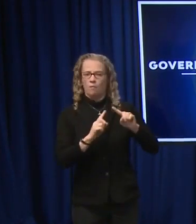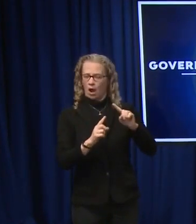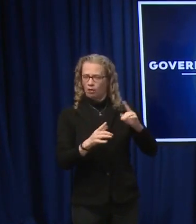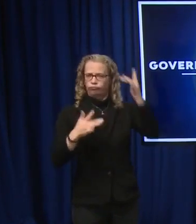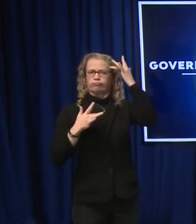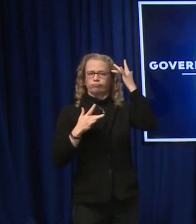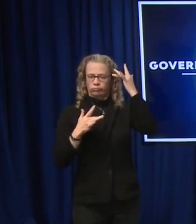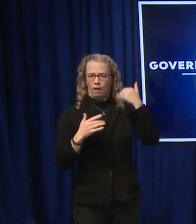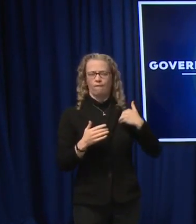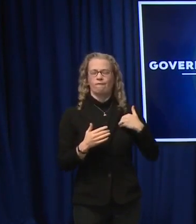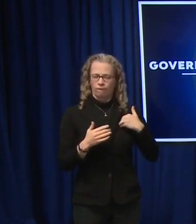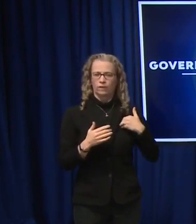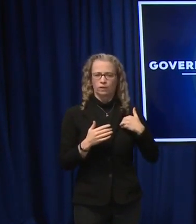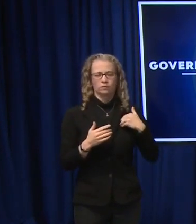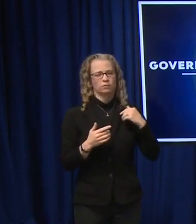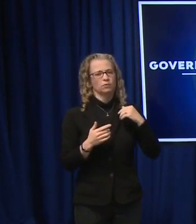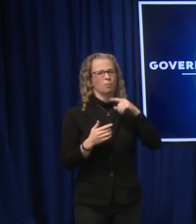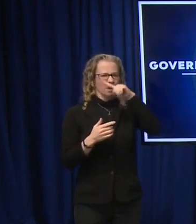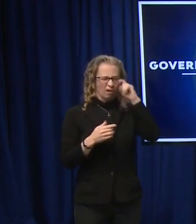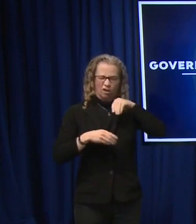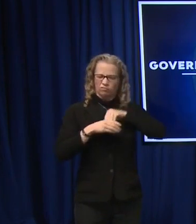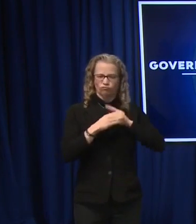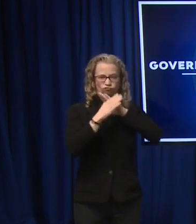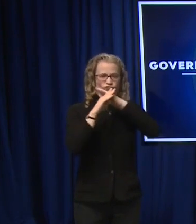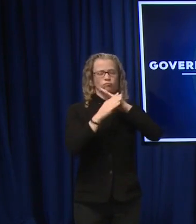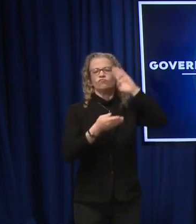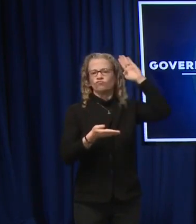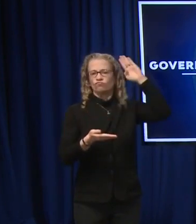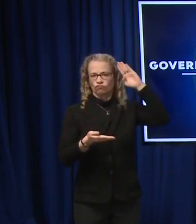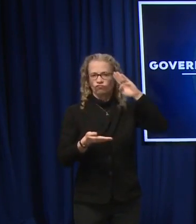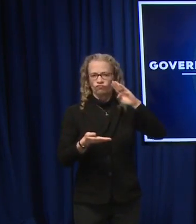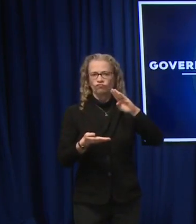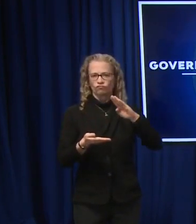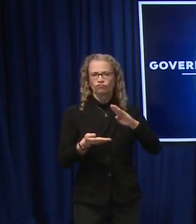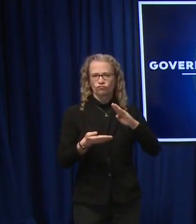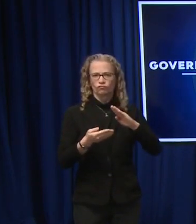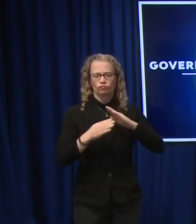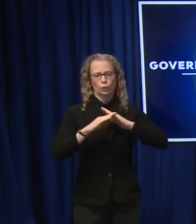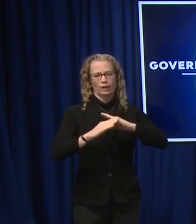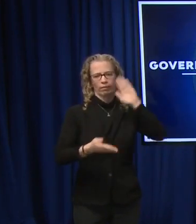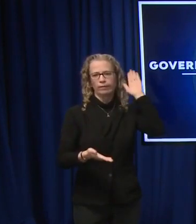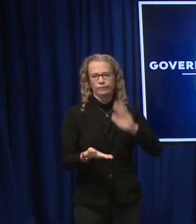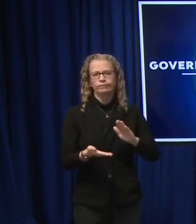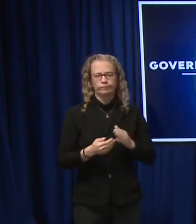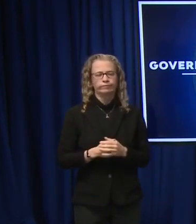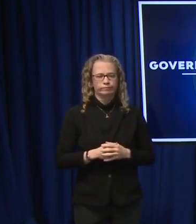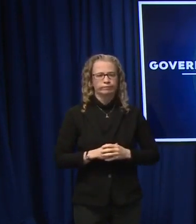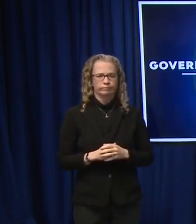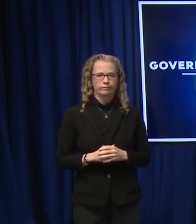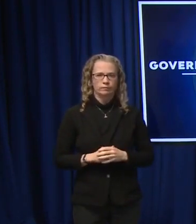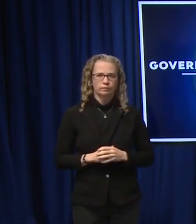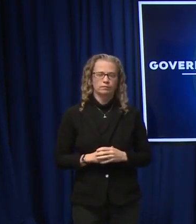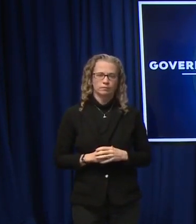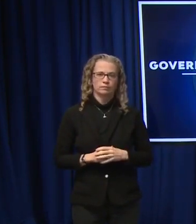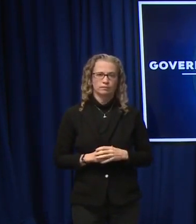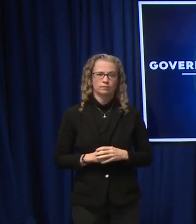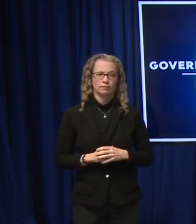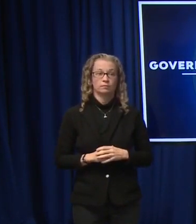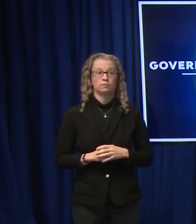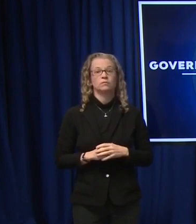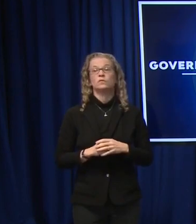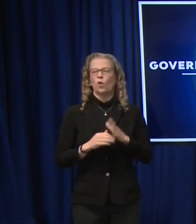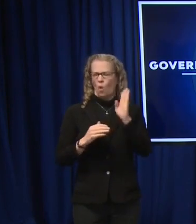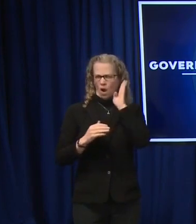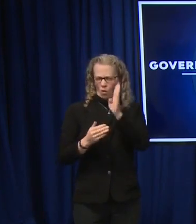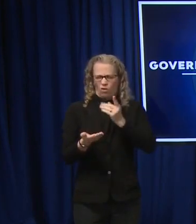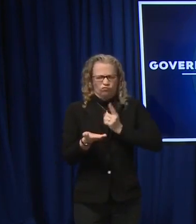just over time, it just makes sense that unfortunately, the vaccination and protection will slowly wane over time. So we're going